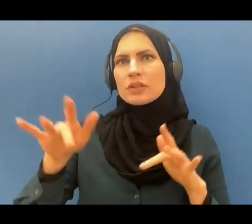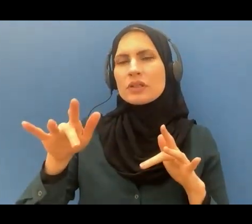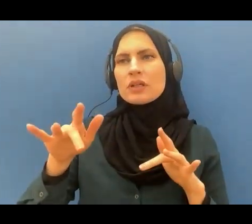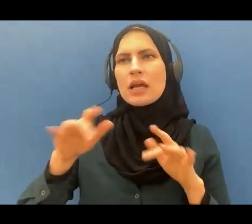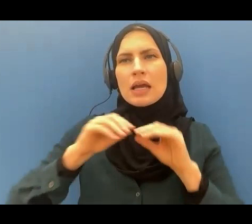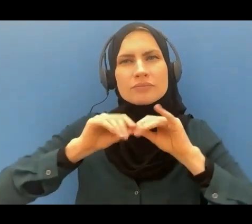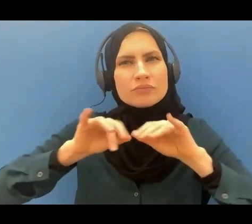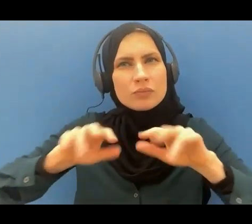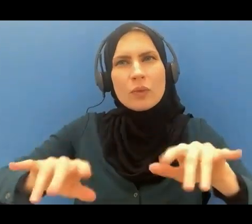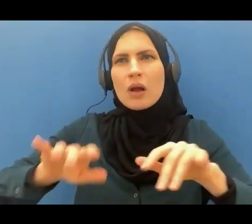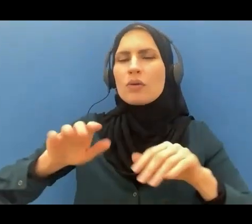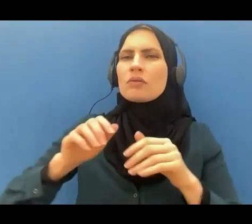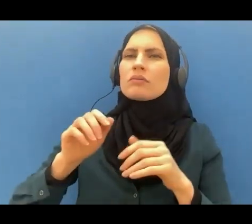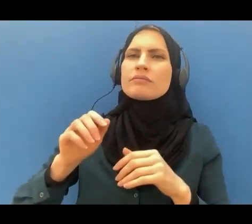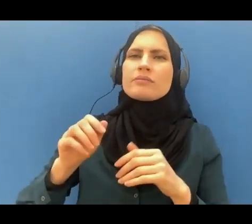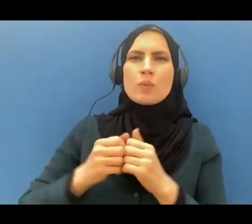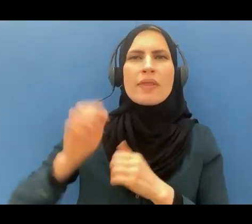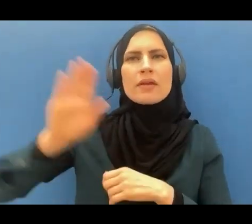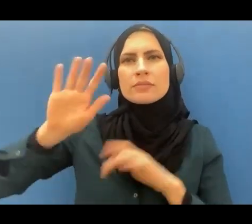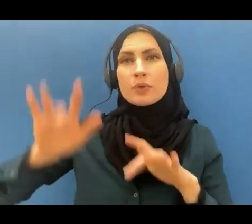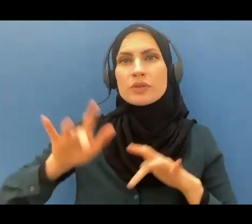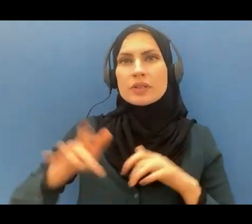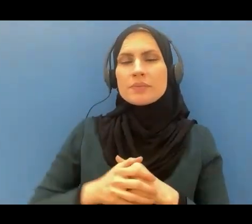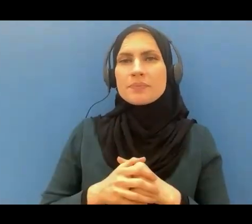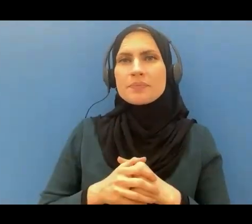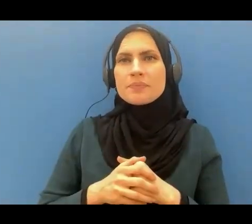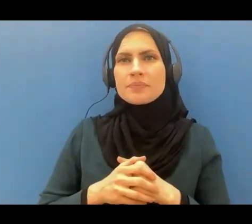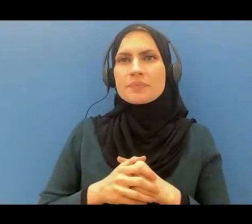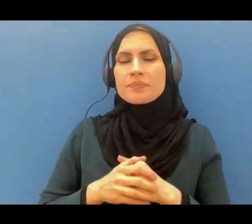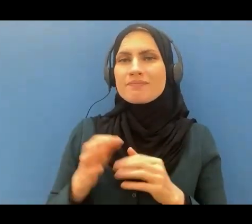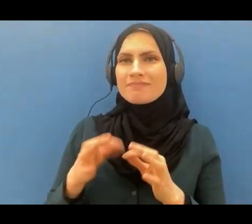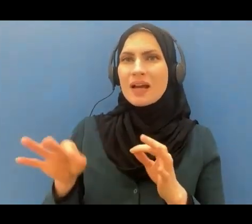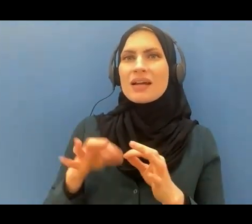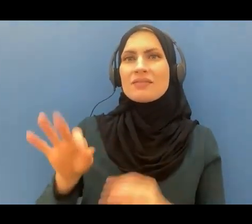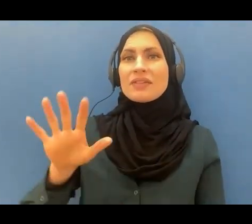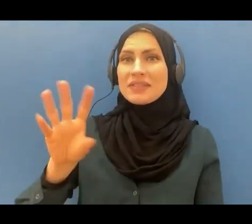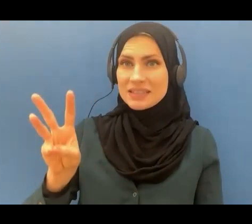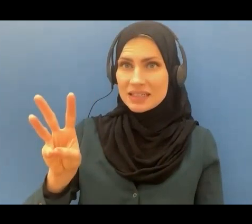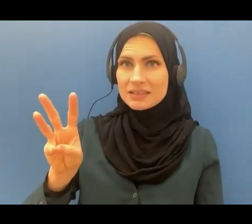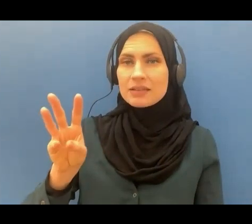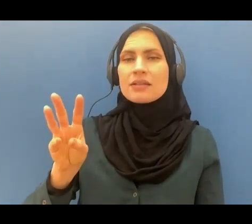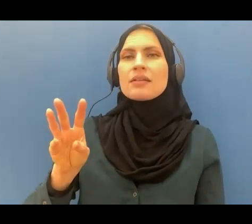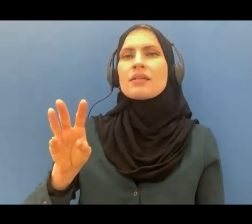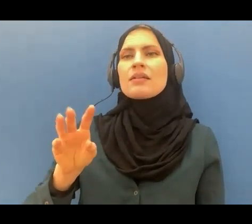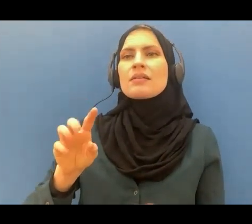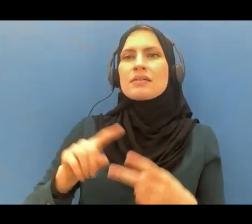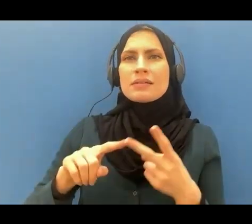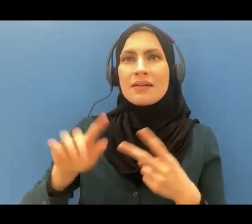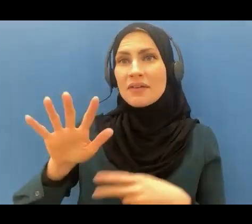mercy. Then, ayah number 56 and 57, they give